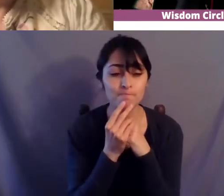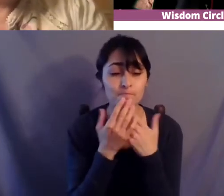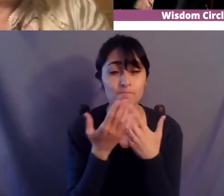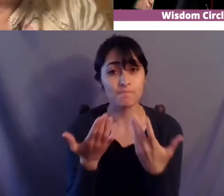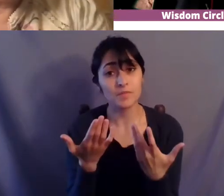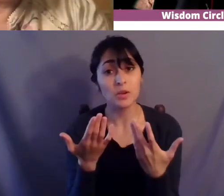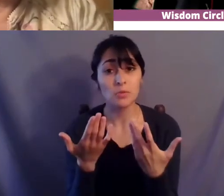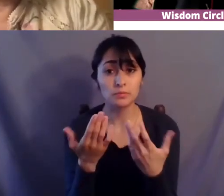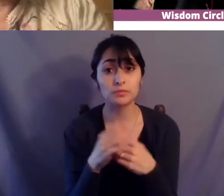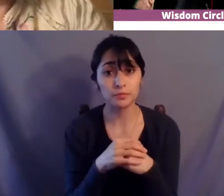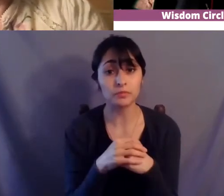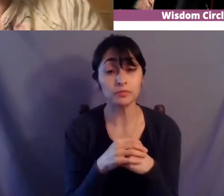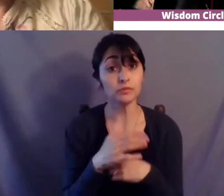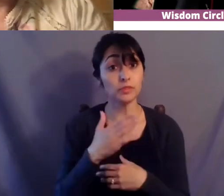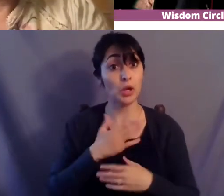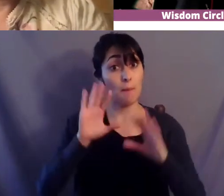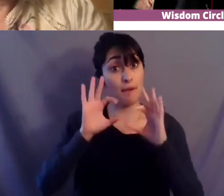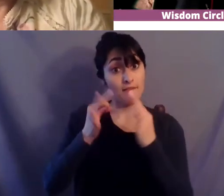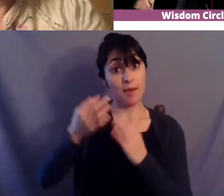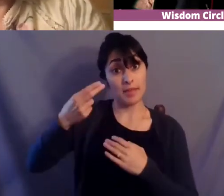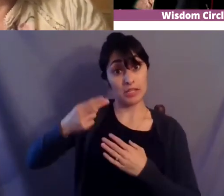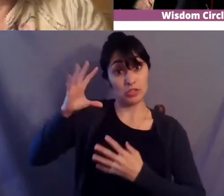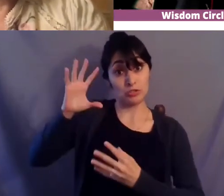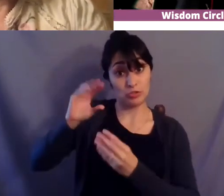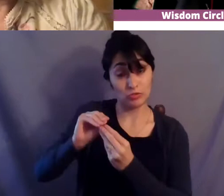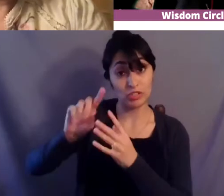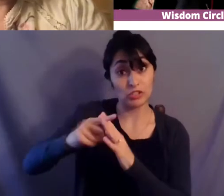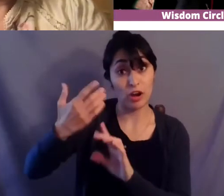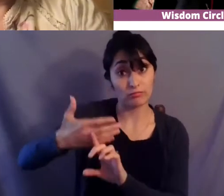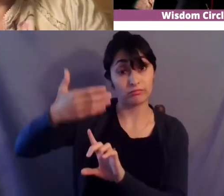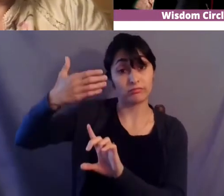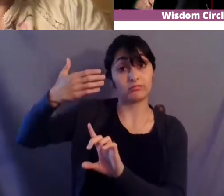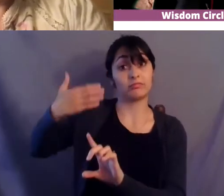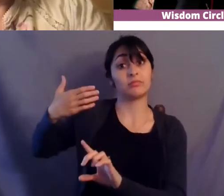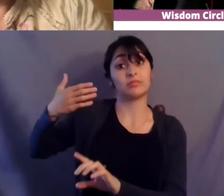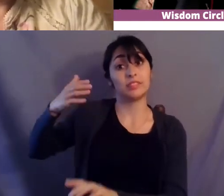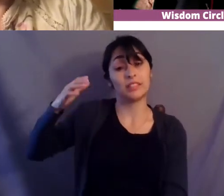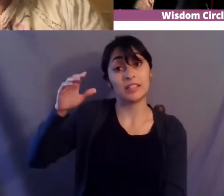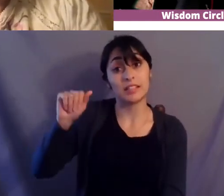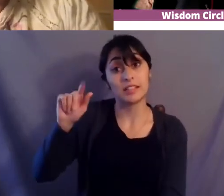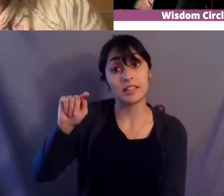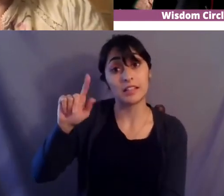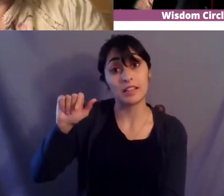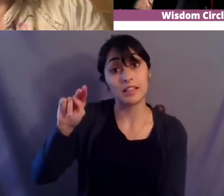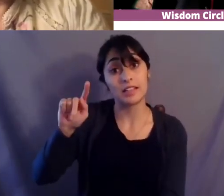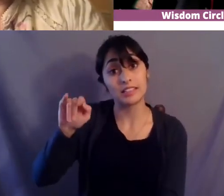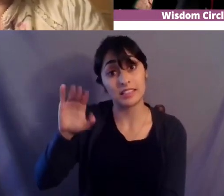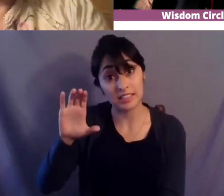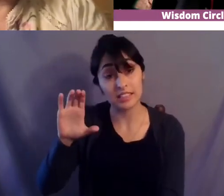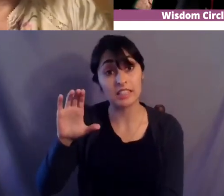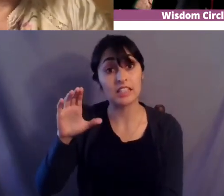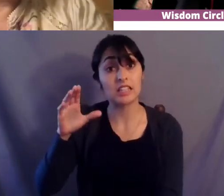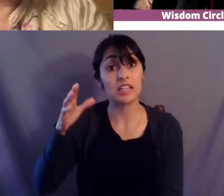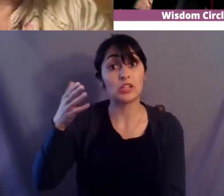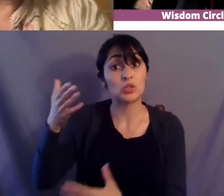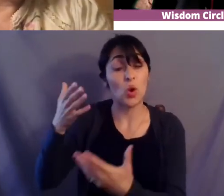i think that my family history would start with the atlantic my family history really starts in so many